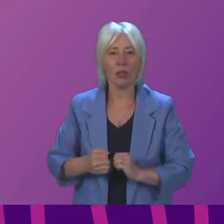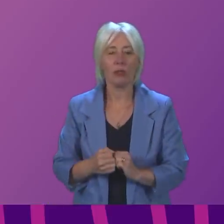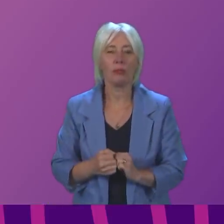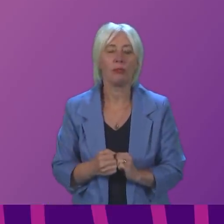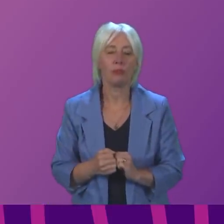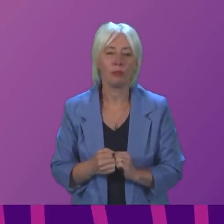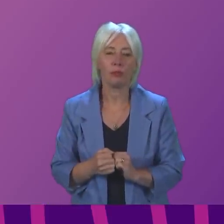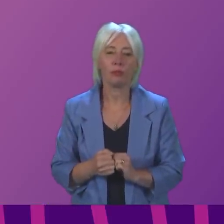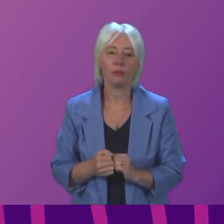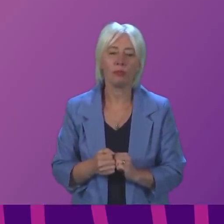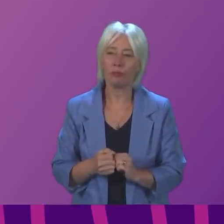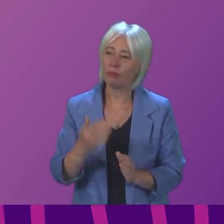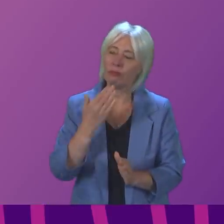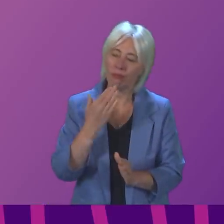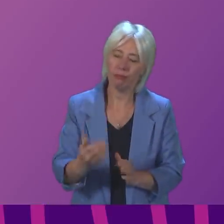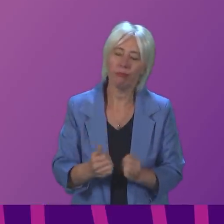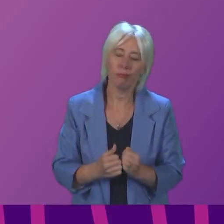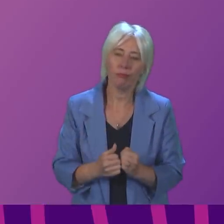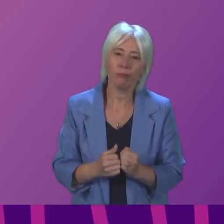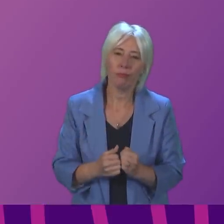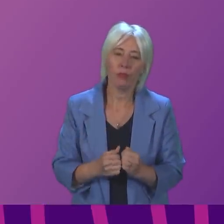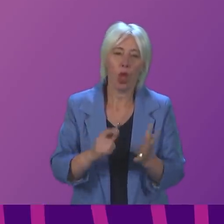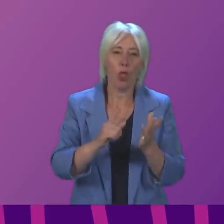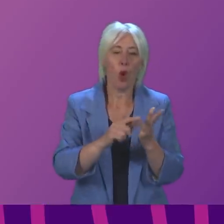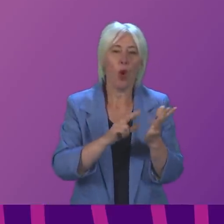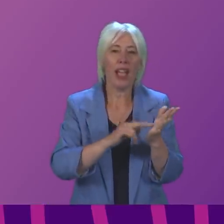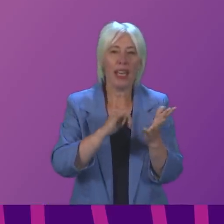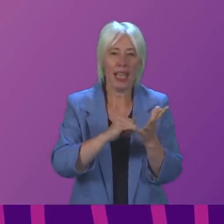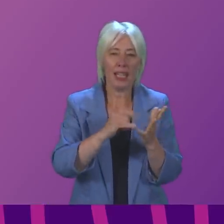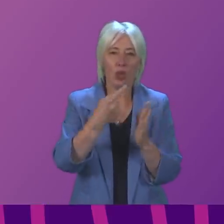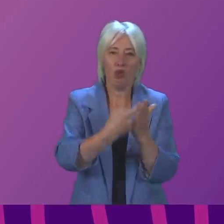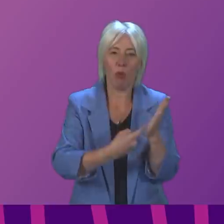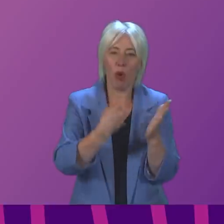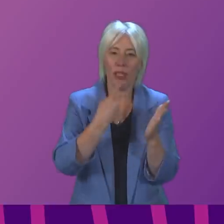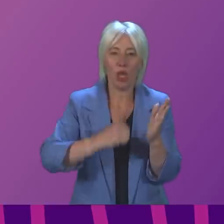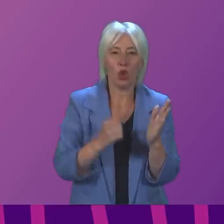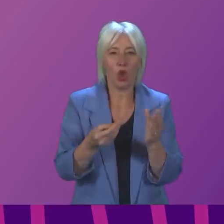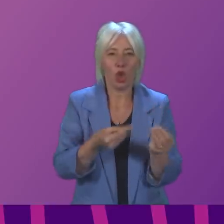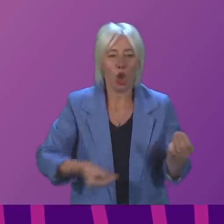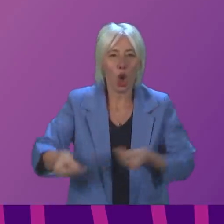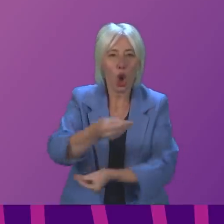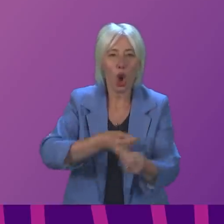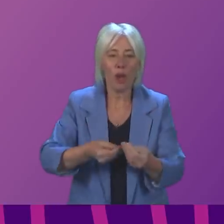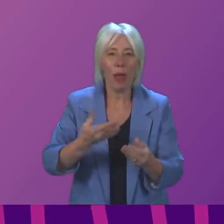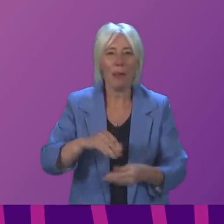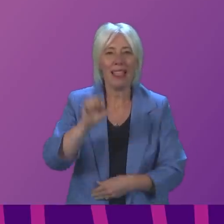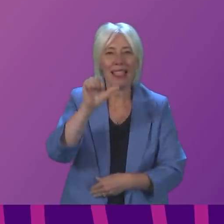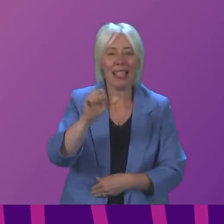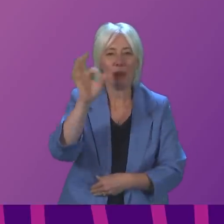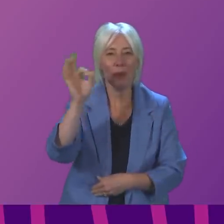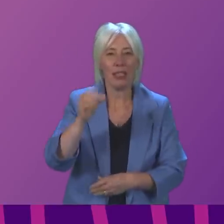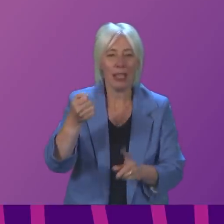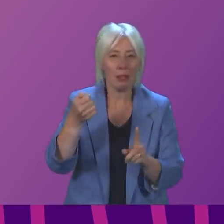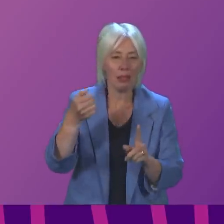A new report from the ONS has shown that the Scottish economy has suffered a 6% hit